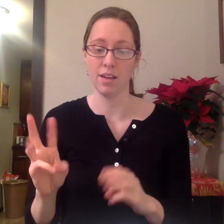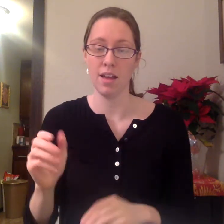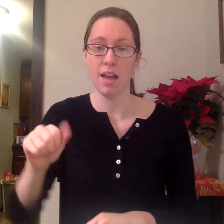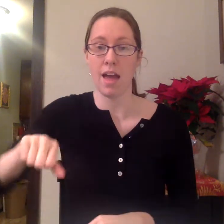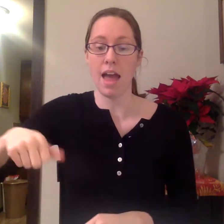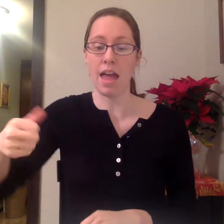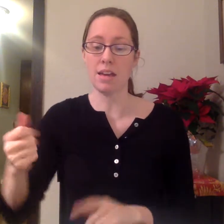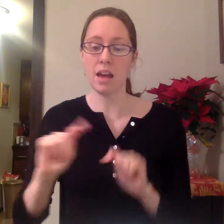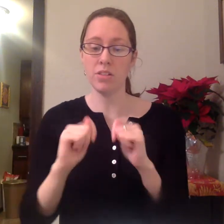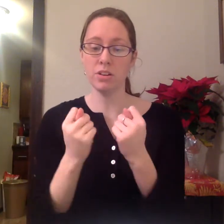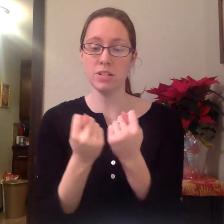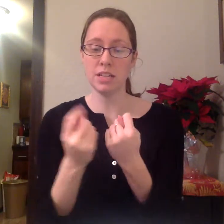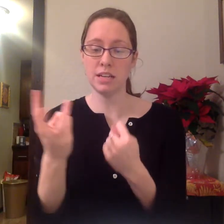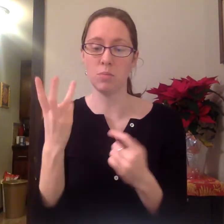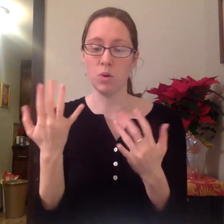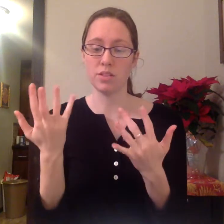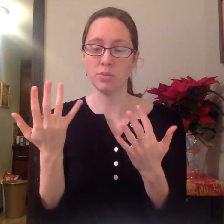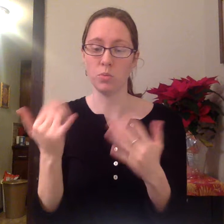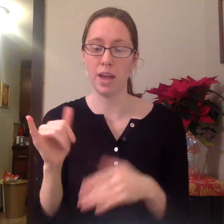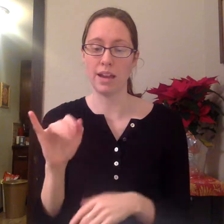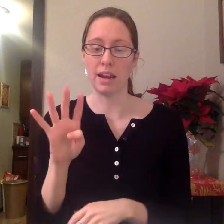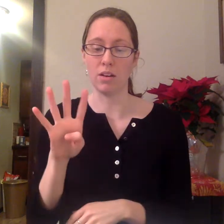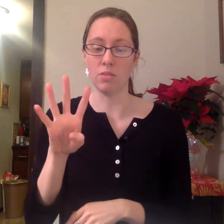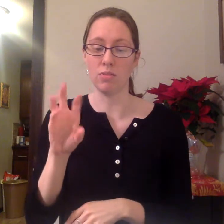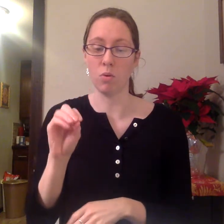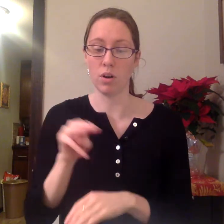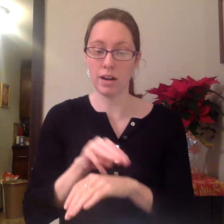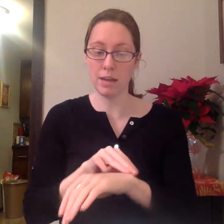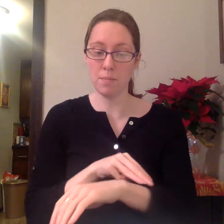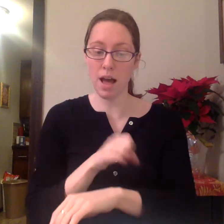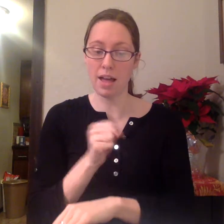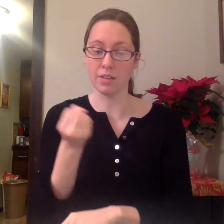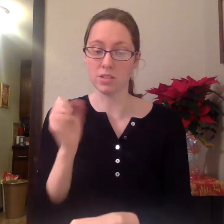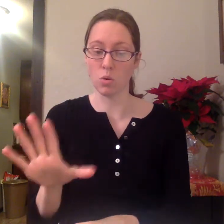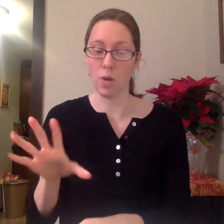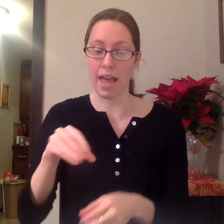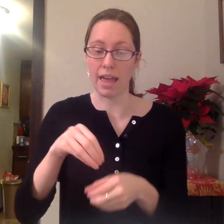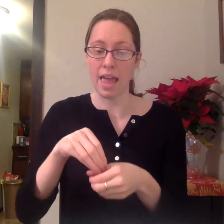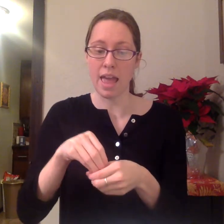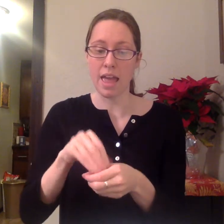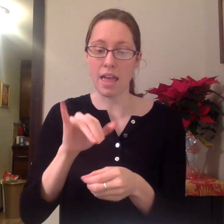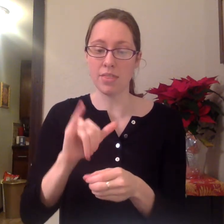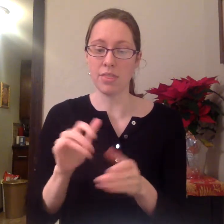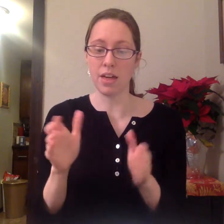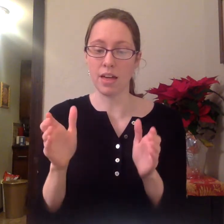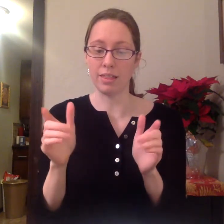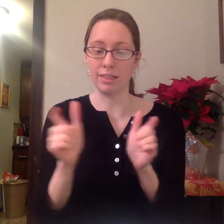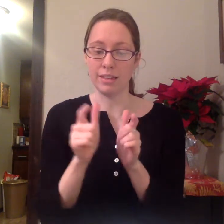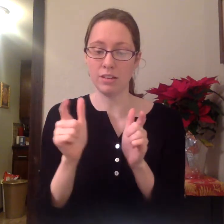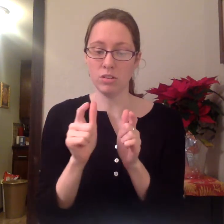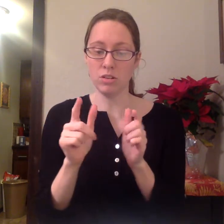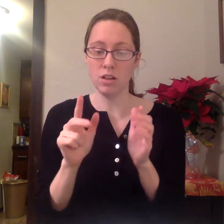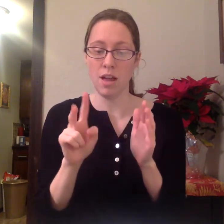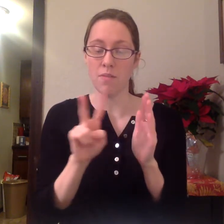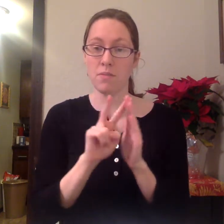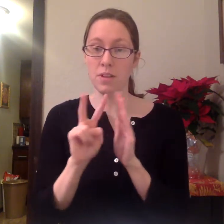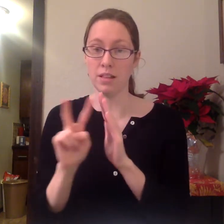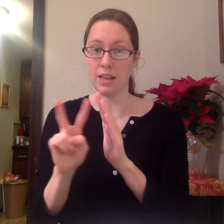Another team was waiting 40 miles away in the little village